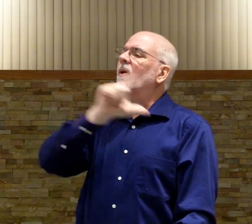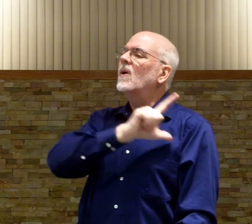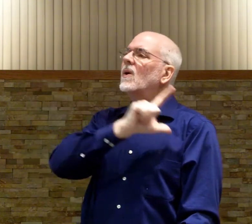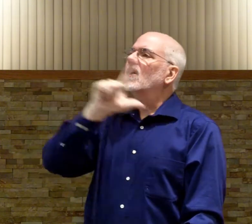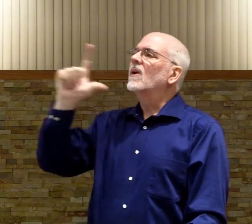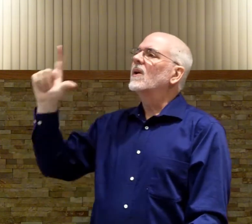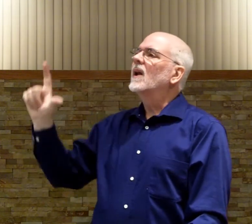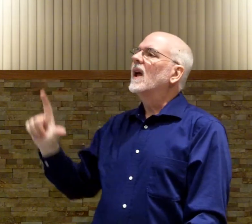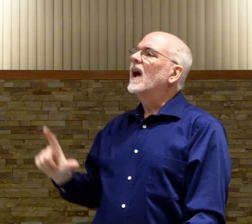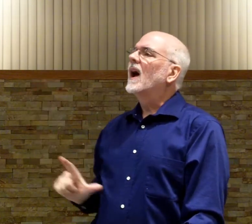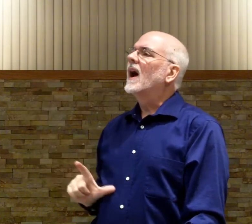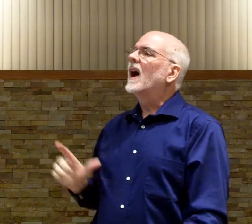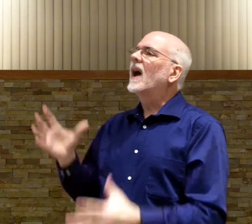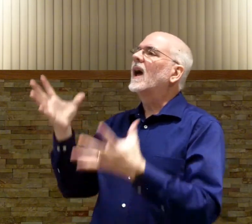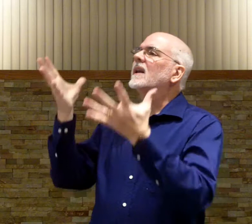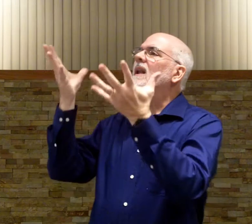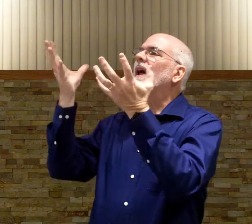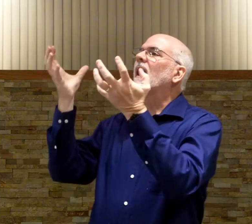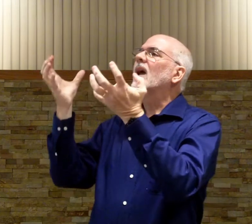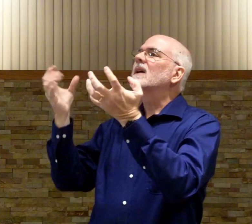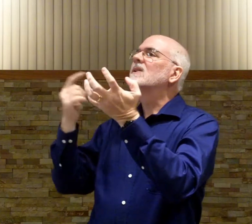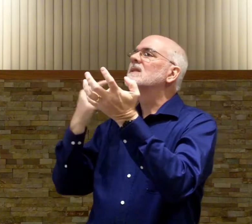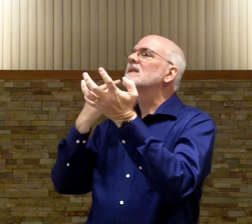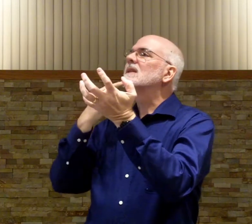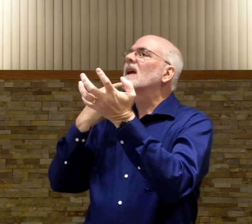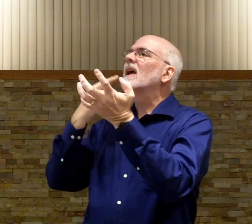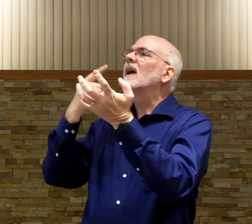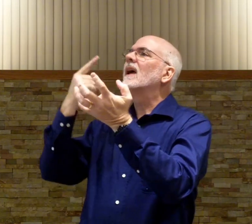i'd like to say